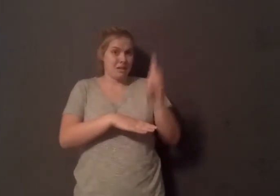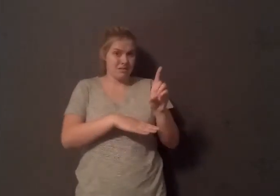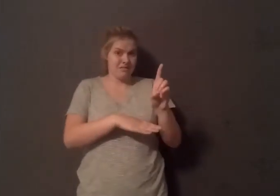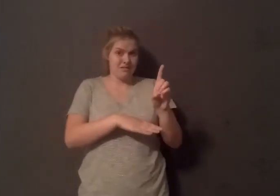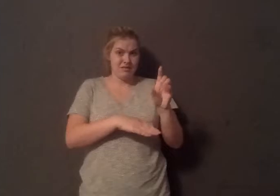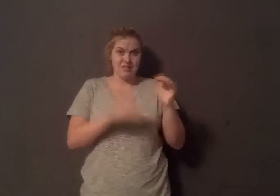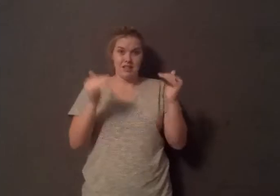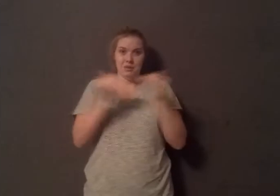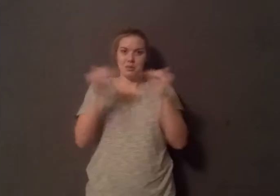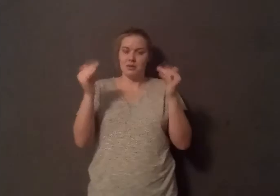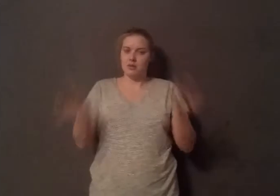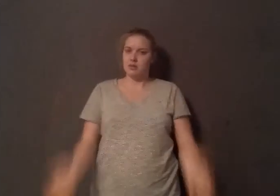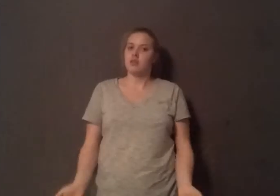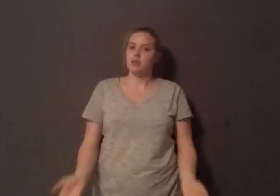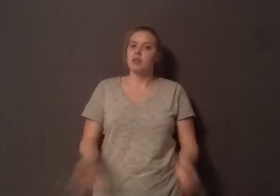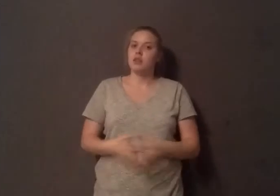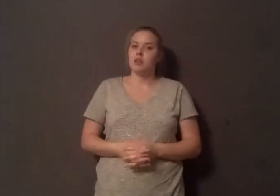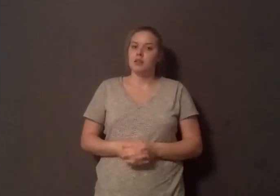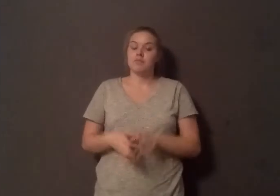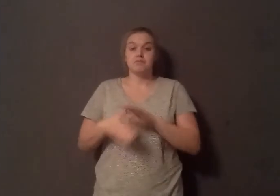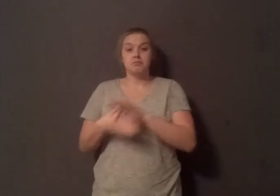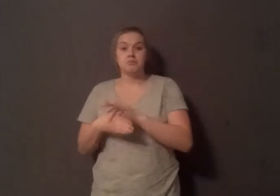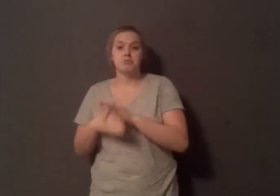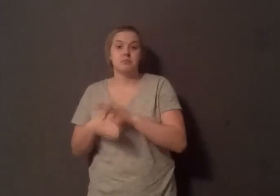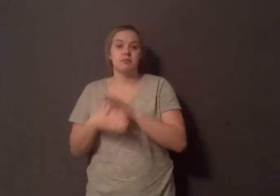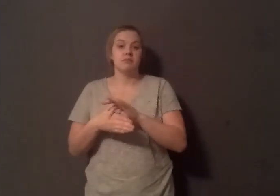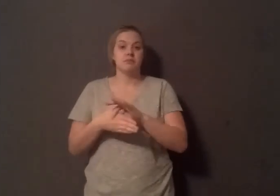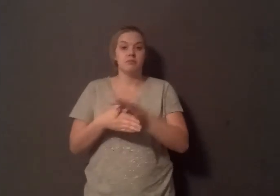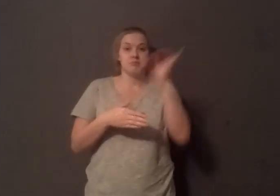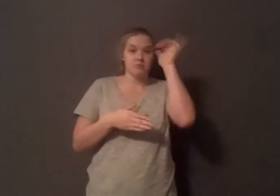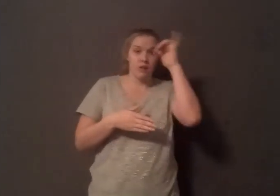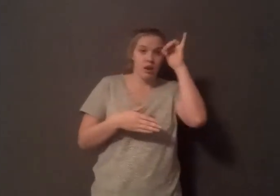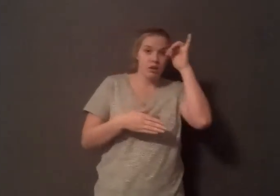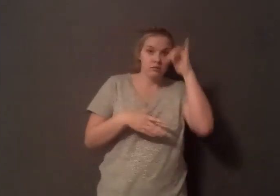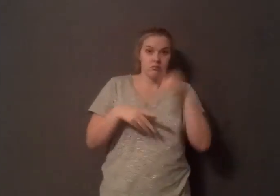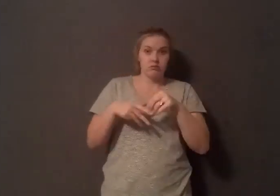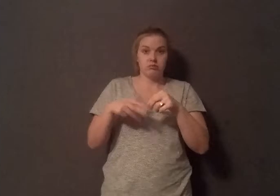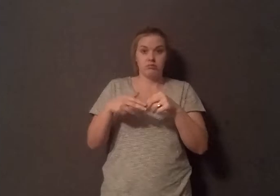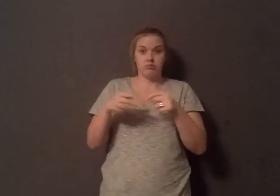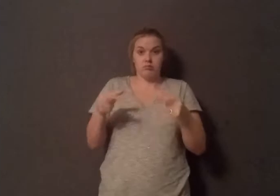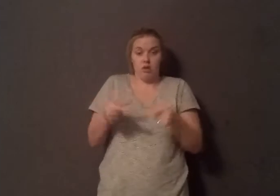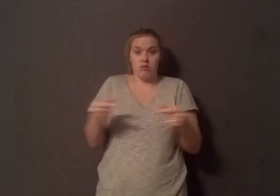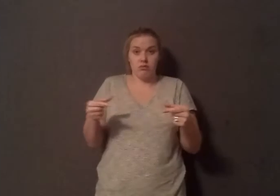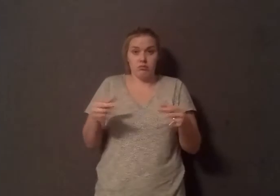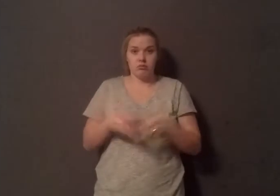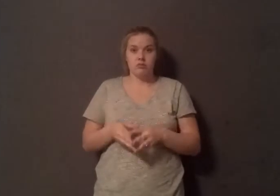When you eat foods like beef or steak or a processed meat, a hot dog, you're not just getting saturated fat. You're also getting other